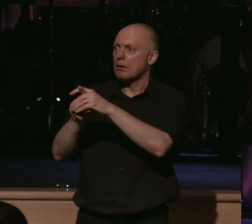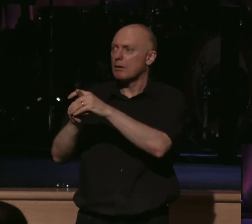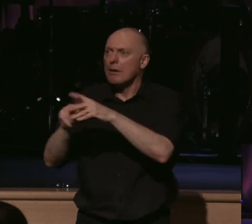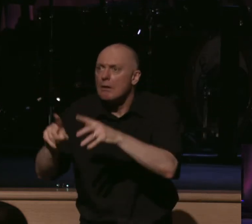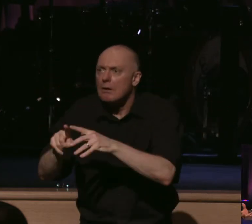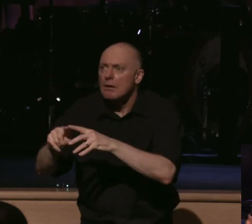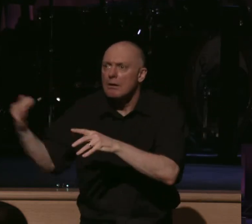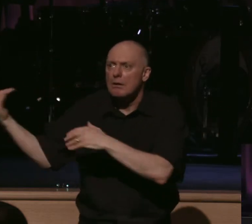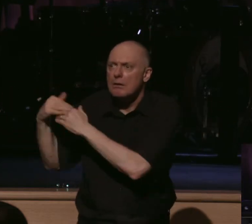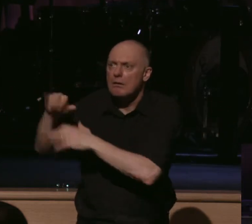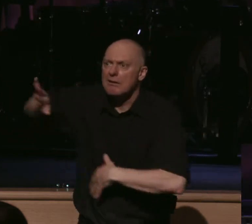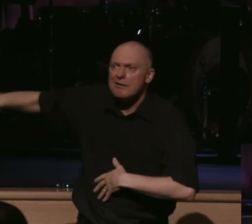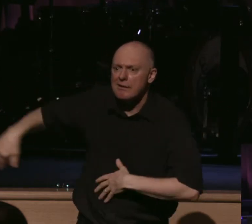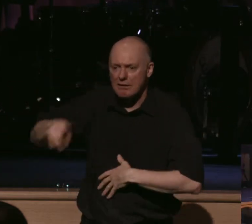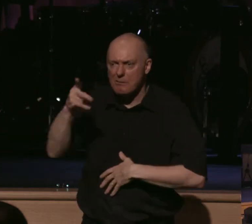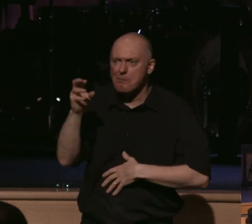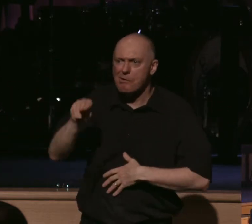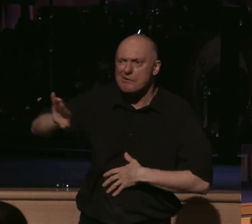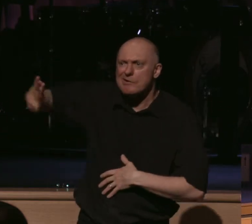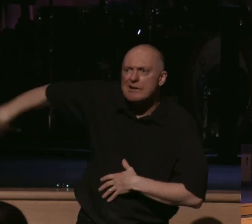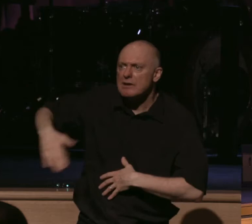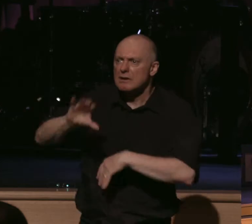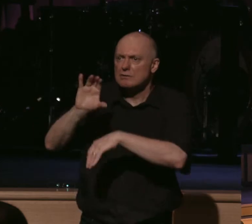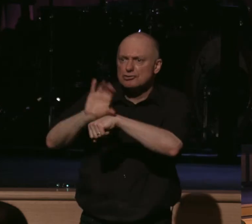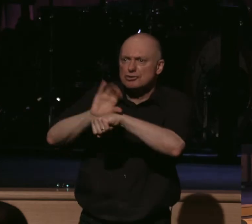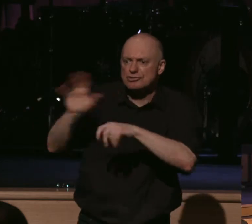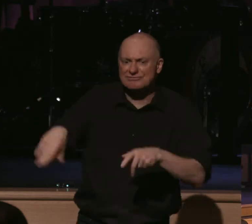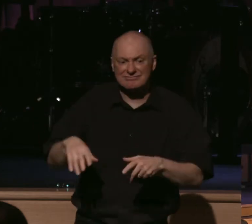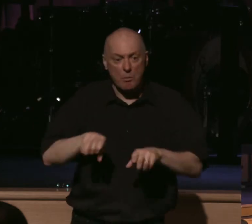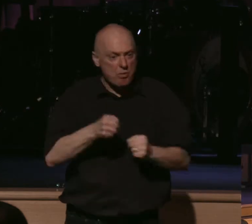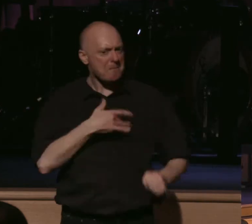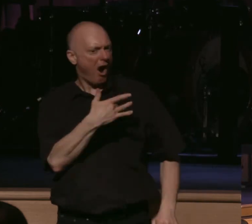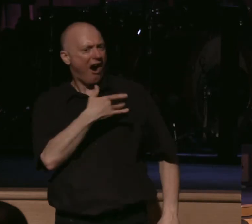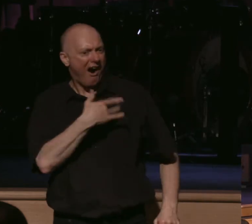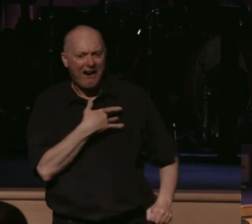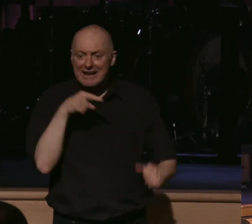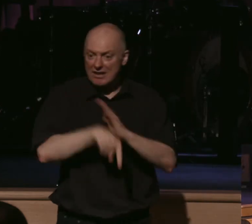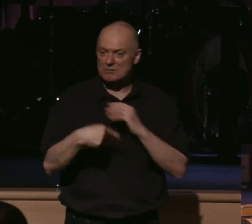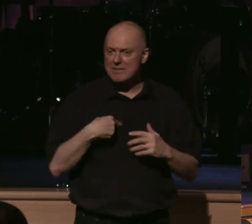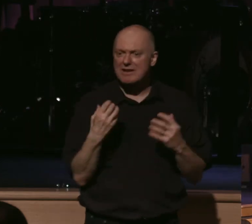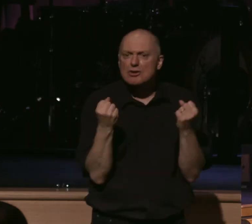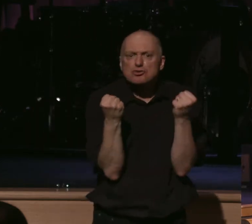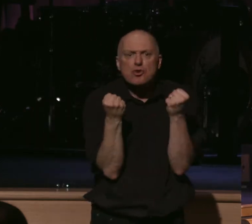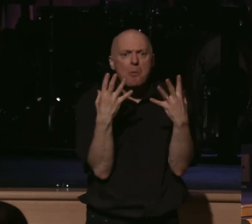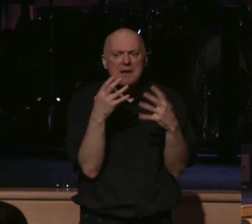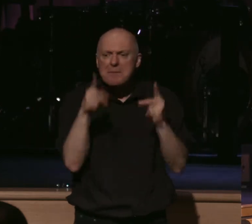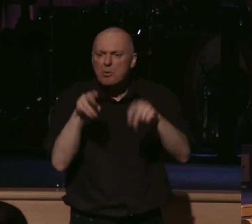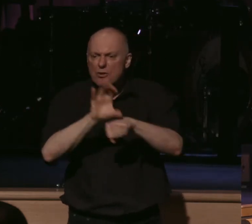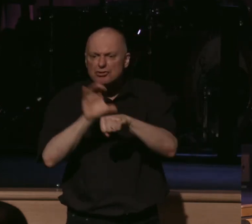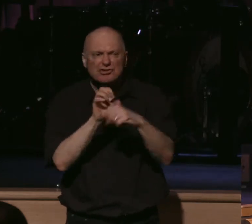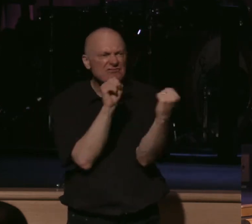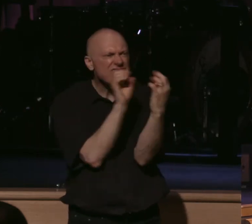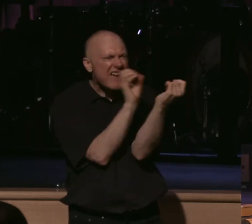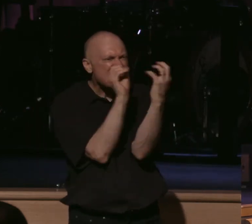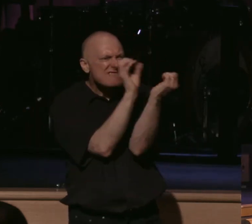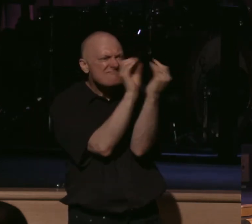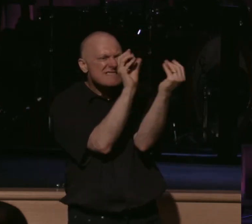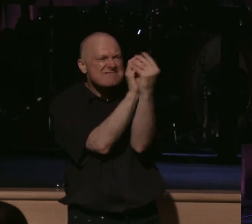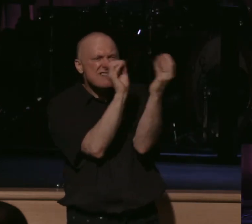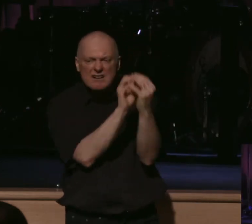there's no time for pornography in the church. You know what breaks my heart? It kills me how much infighting there is in the church over the years. But when the opposition